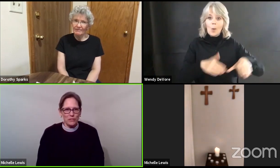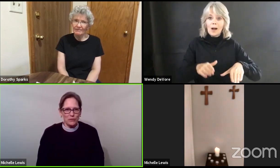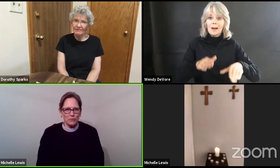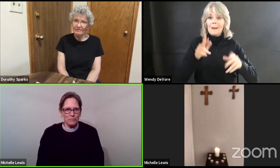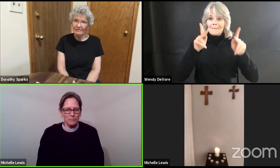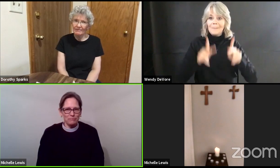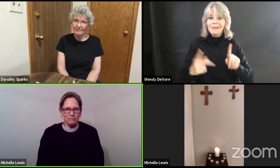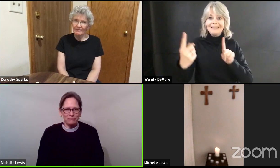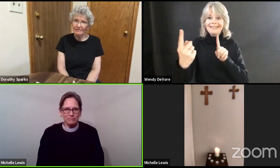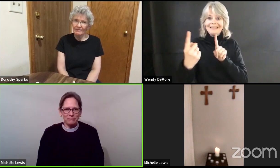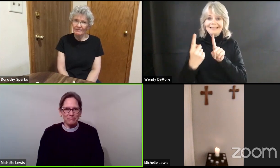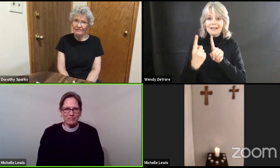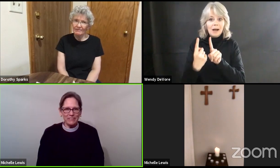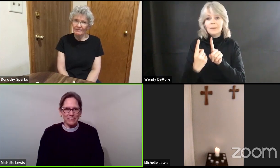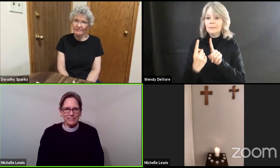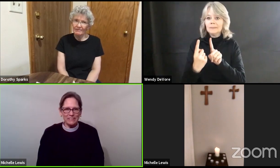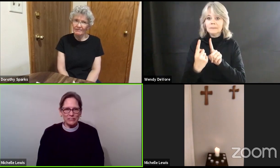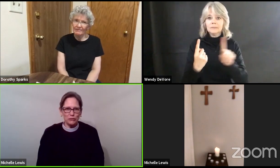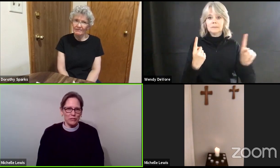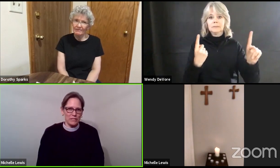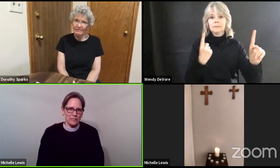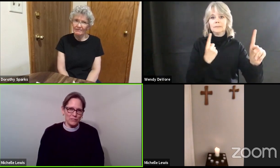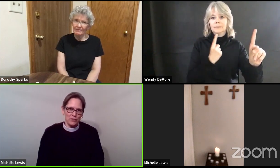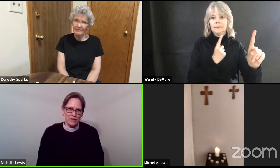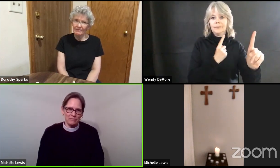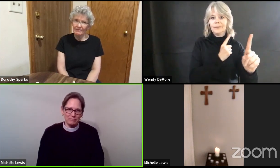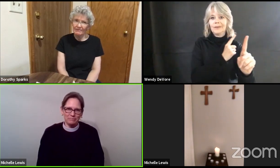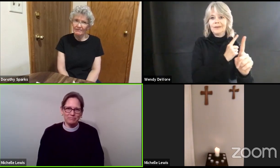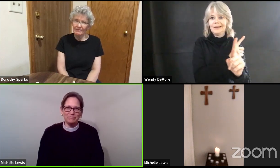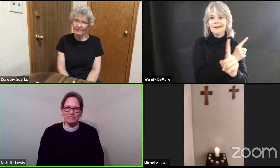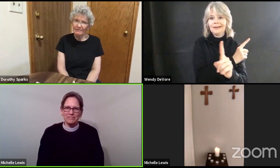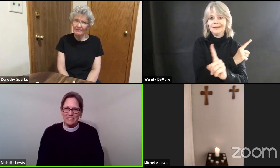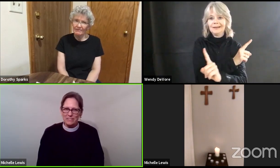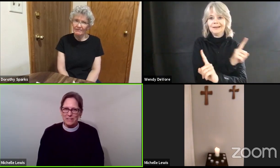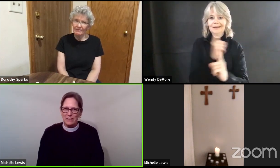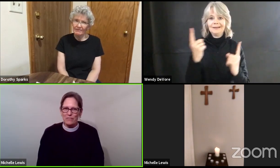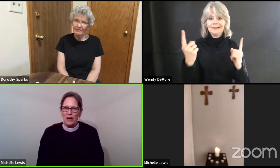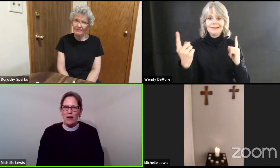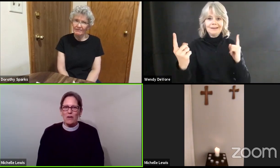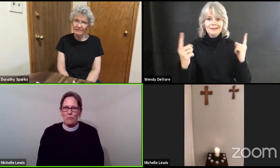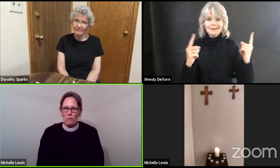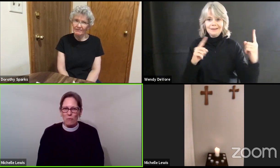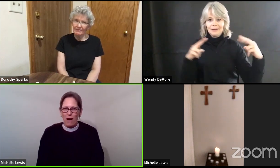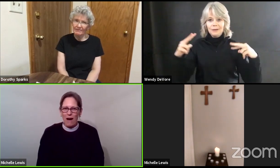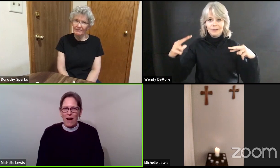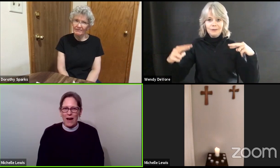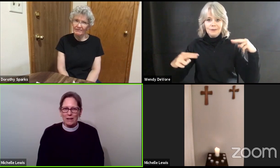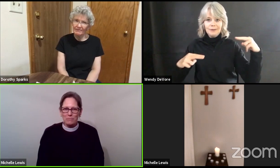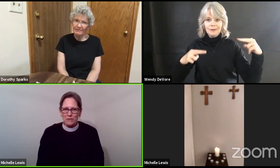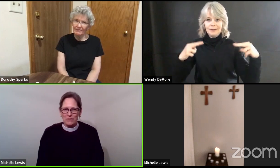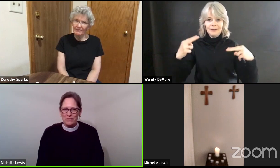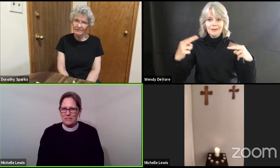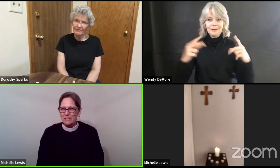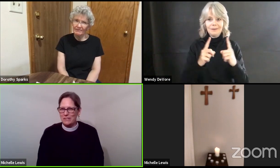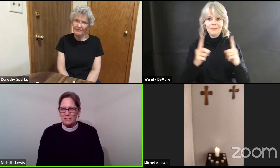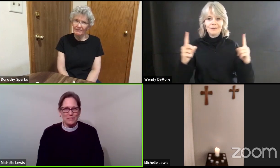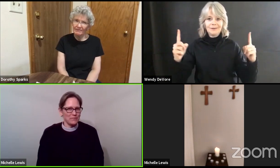you you cross the street you give wide berth you do